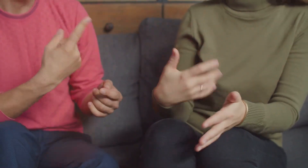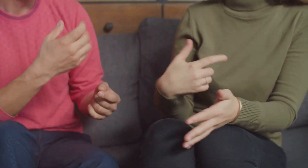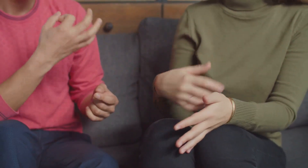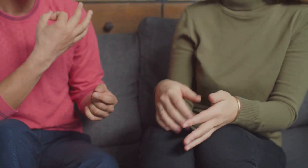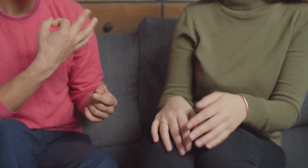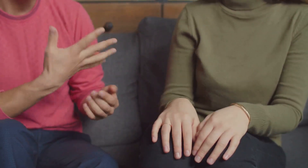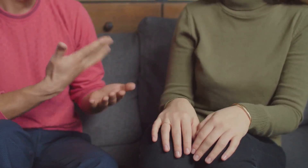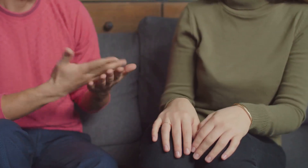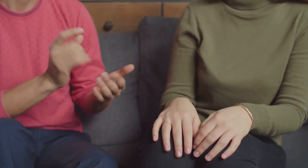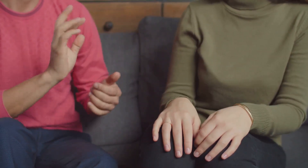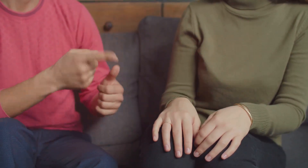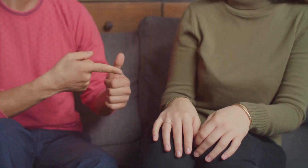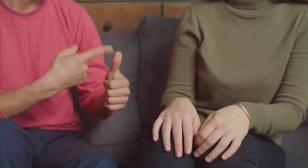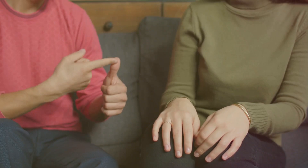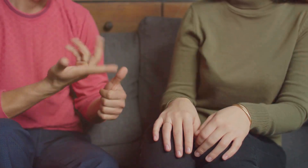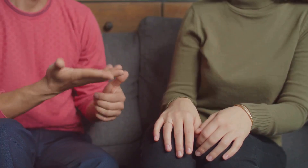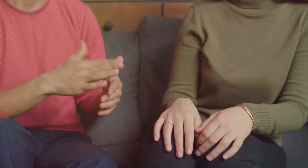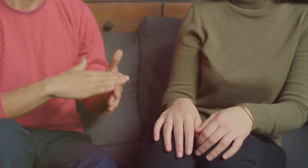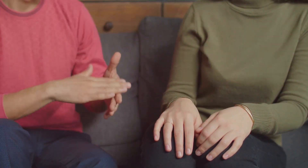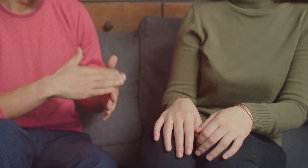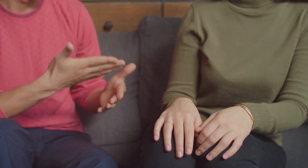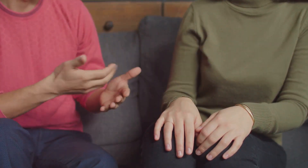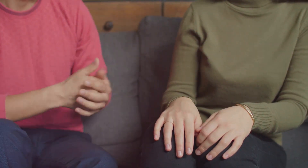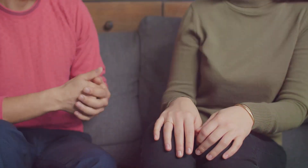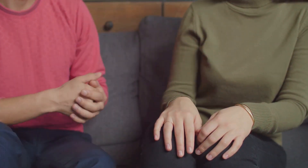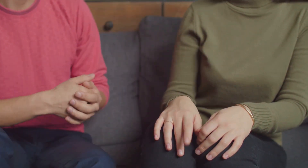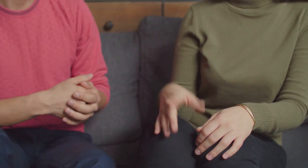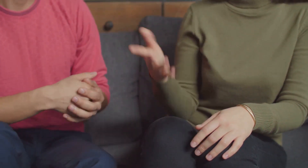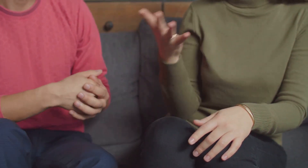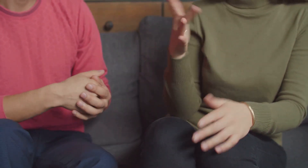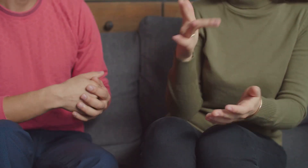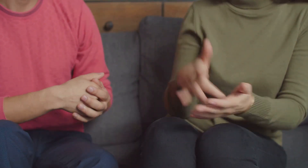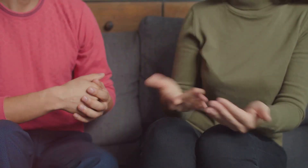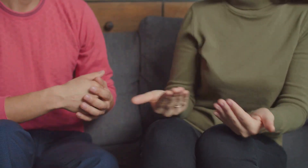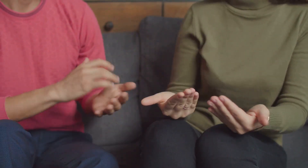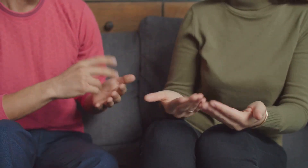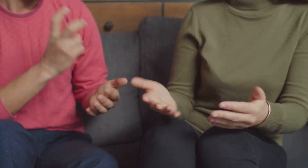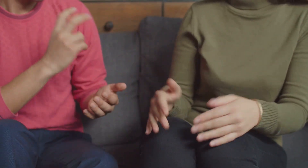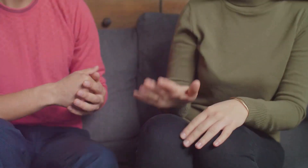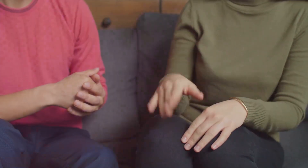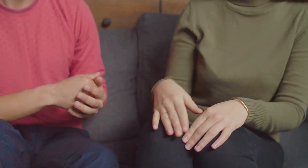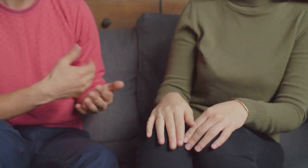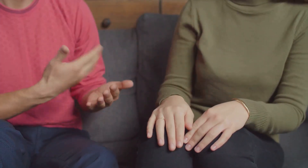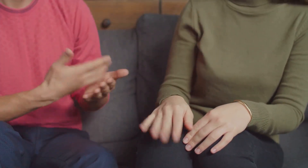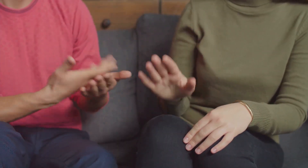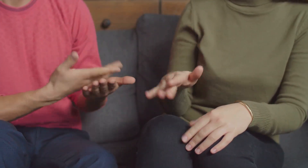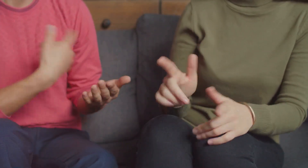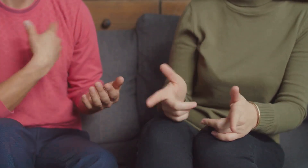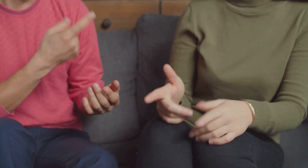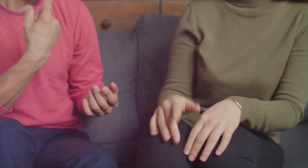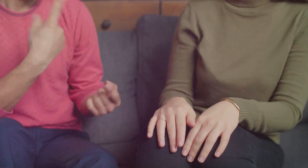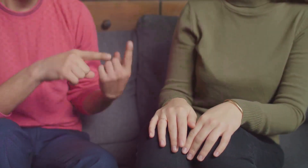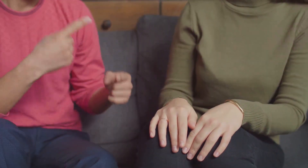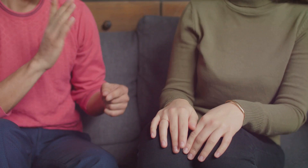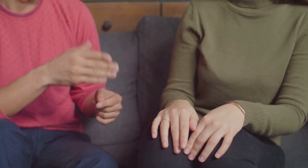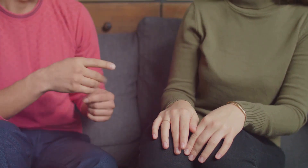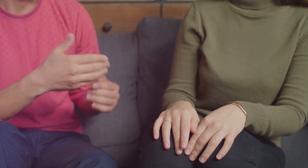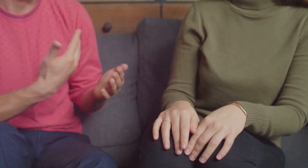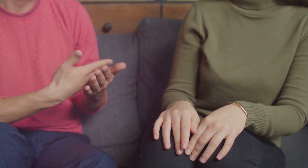can be as simple as a sign being performed differently in different regions. Furthermore, there are multiple modes of ASL, each with its